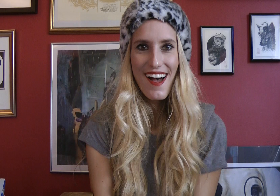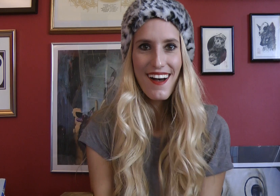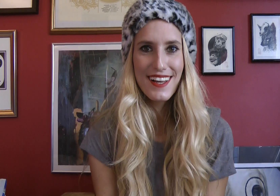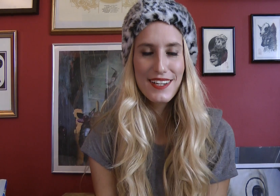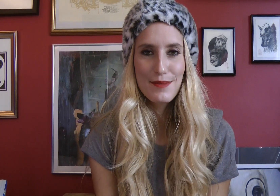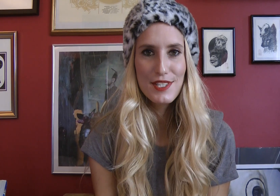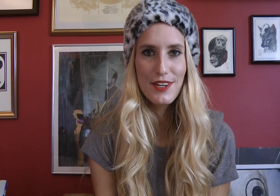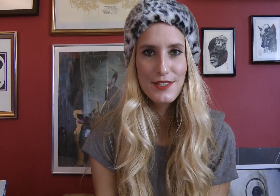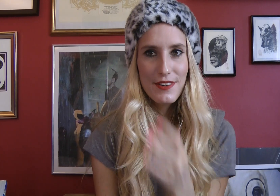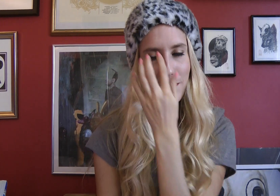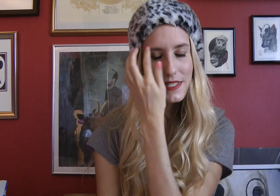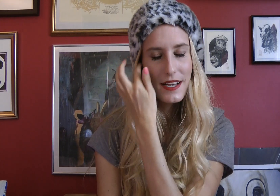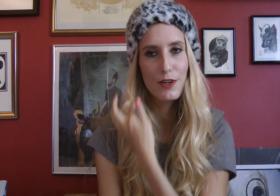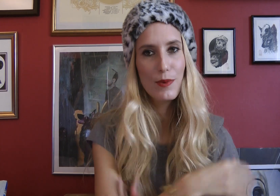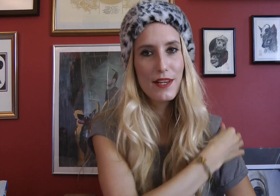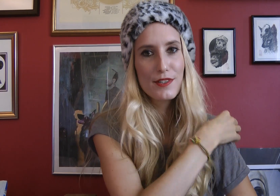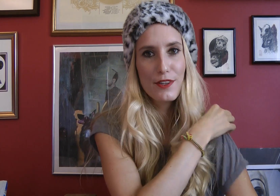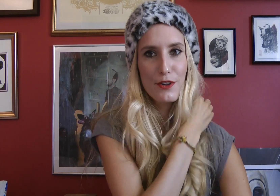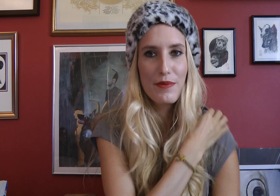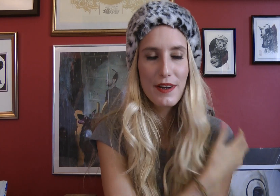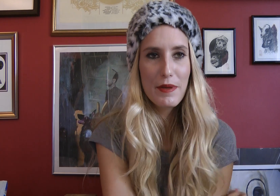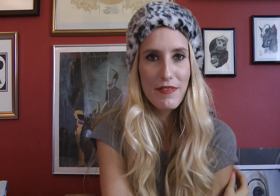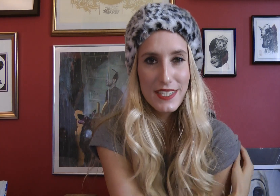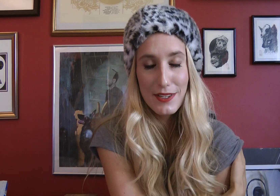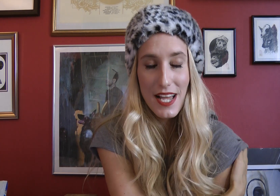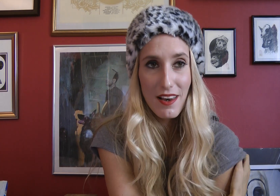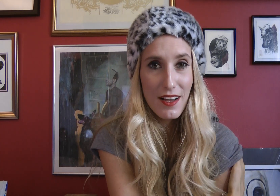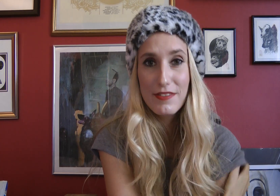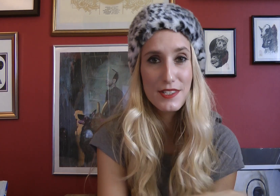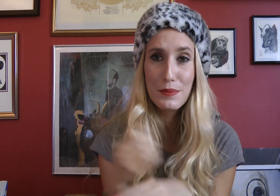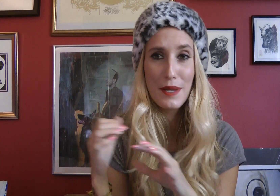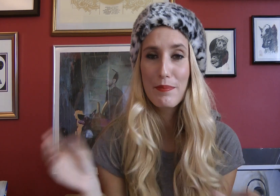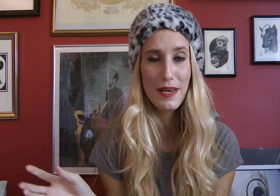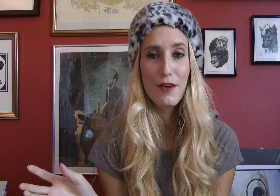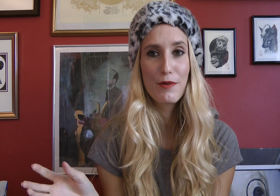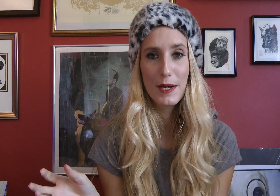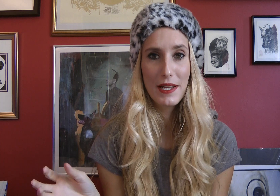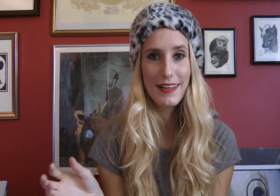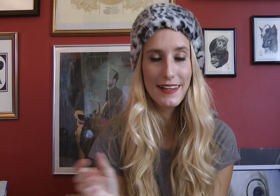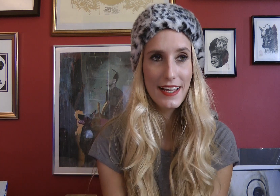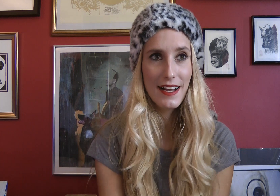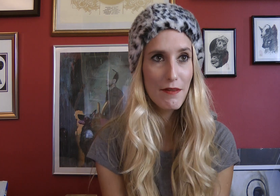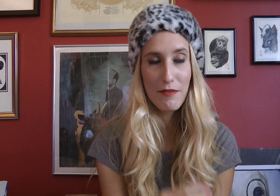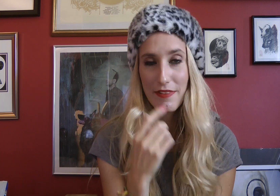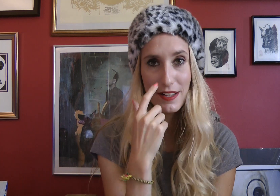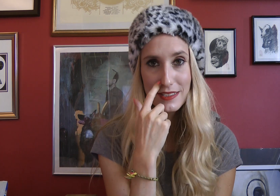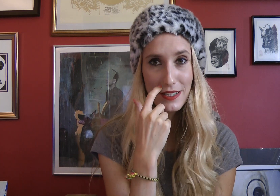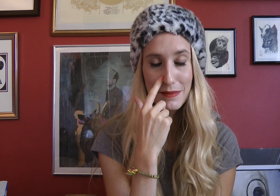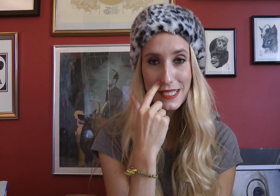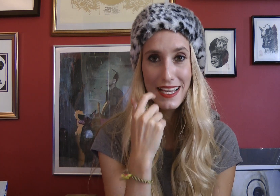Hi guys, I'm so sorry I missed out on a week of doing the group therapy videos. Life has just been a bit overwhelming lately. I haven't found time to